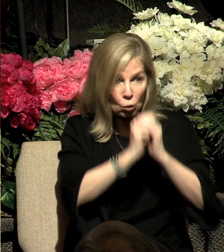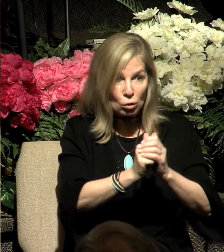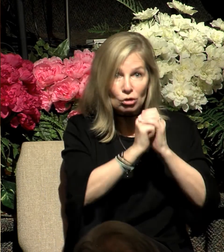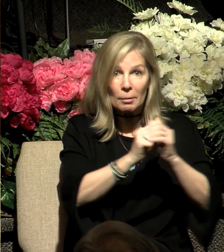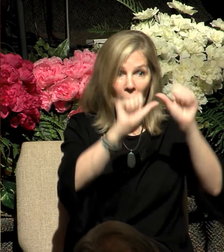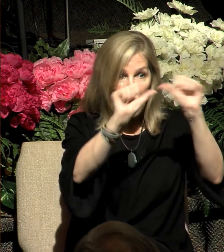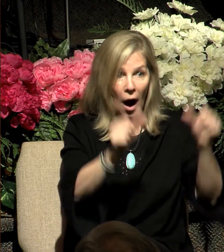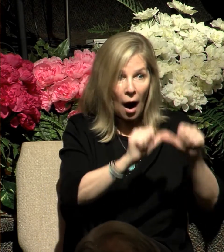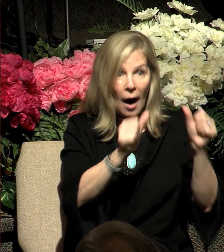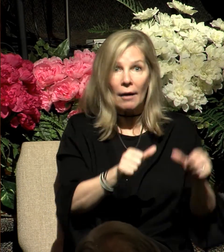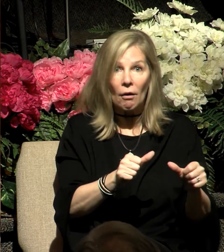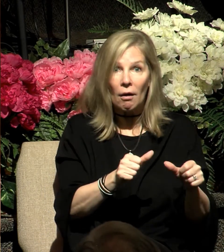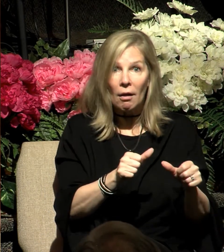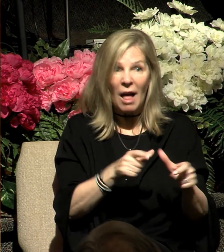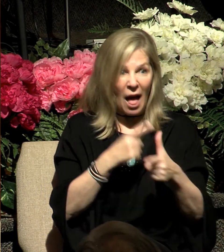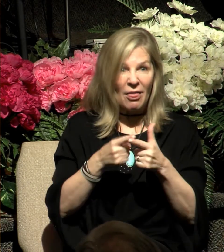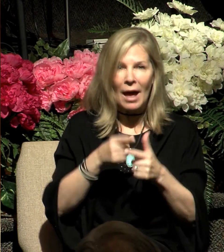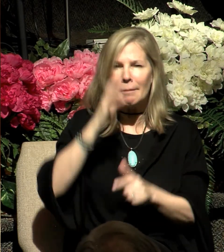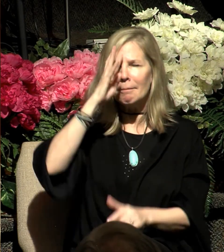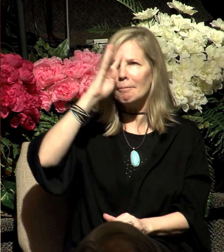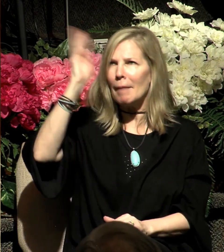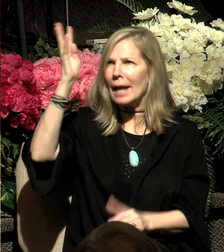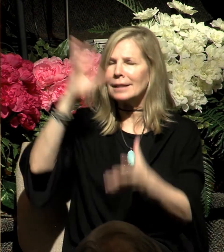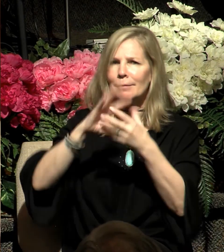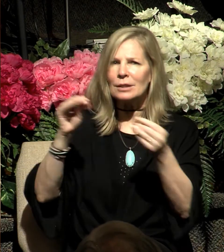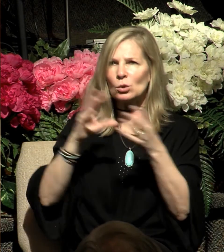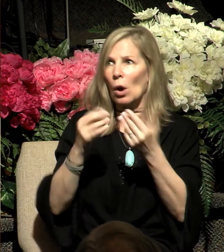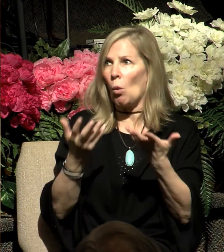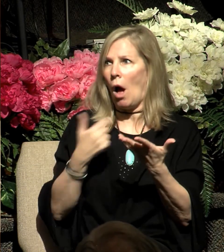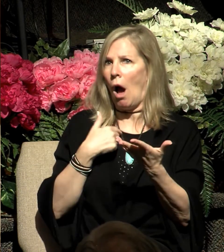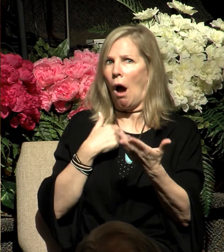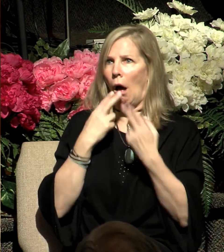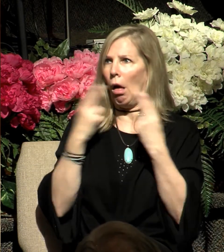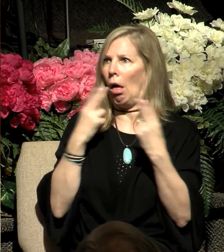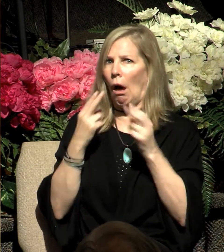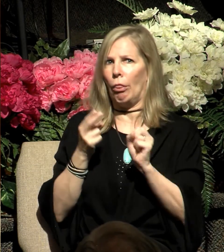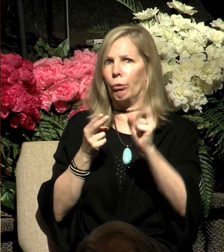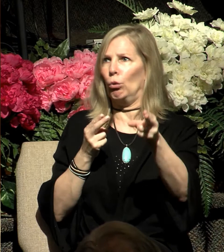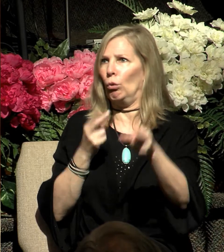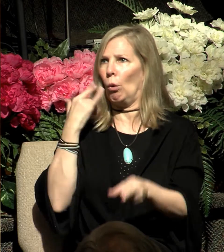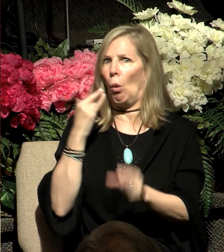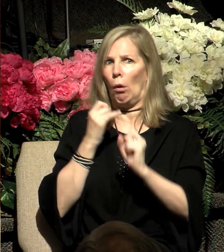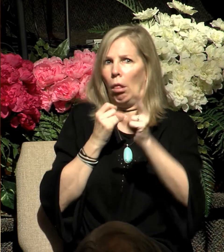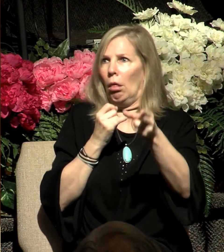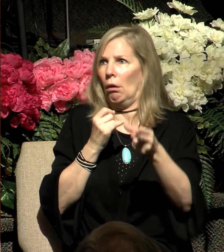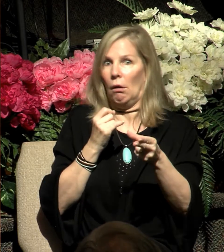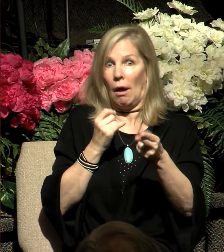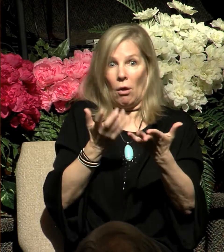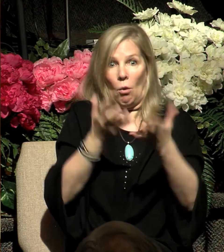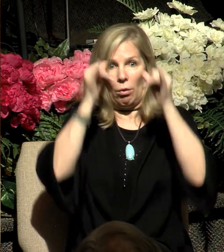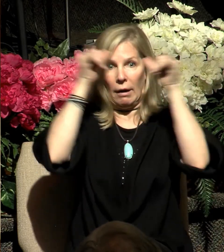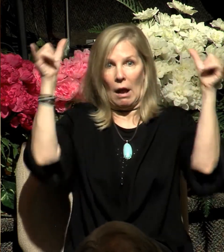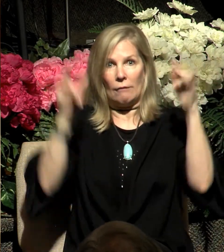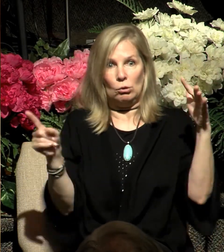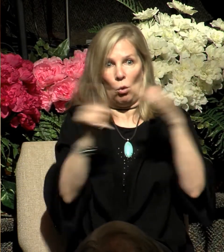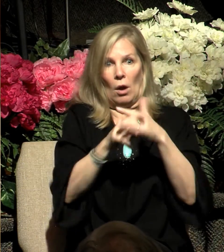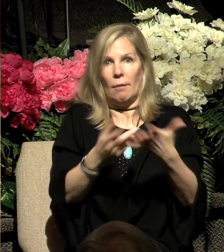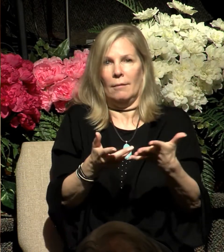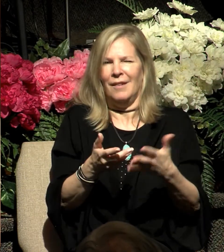makes up this ludicrous story of a golden calf just popping out of the fire. Listen, what Stephen